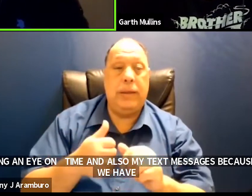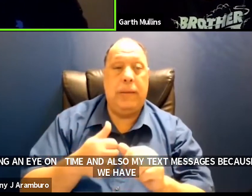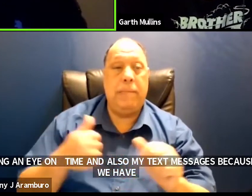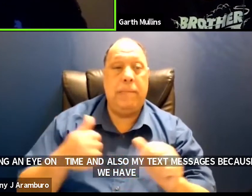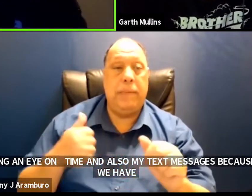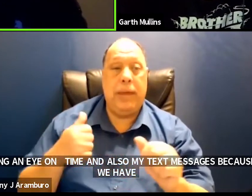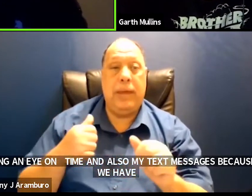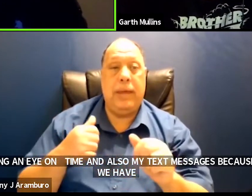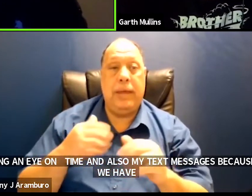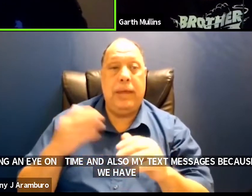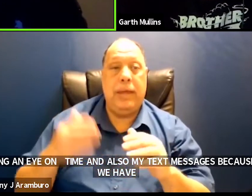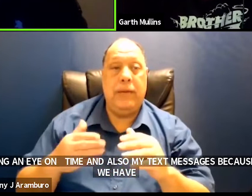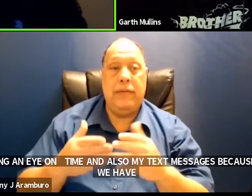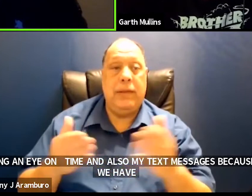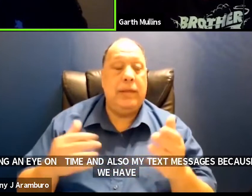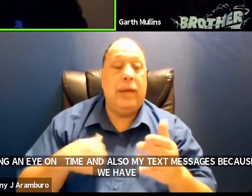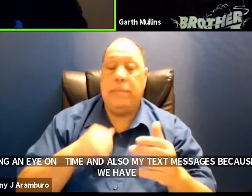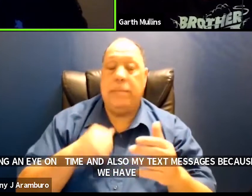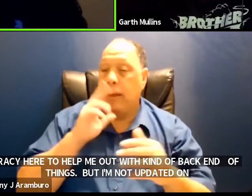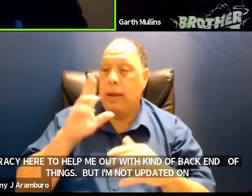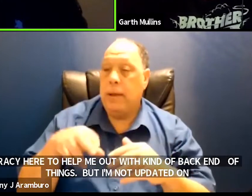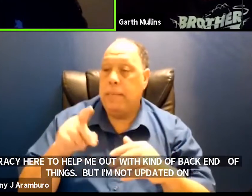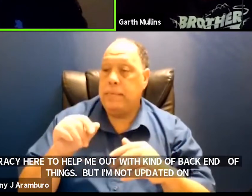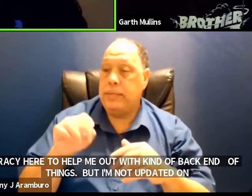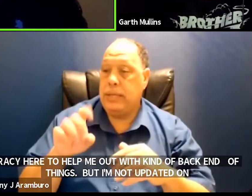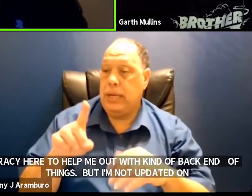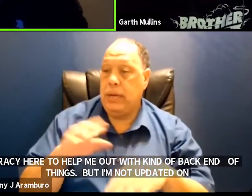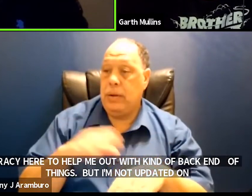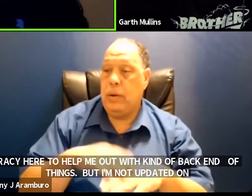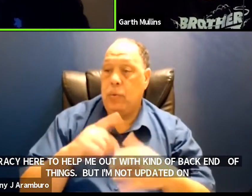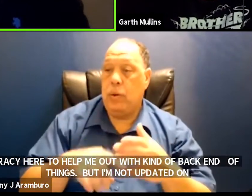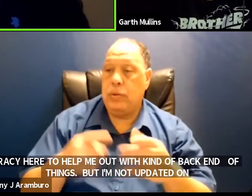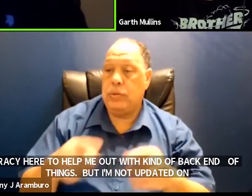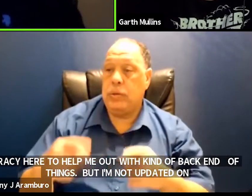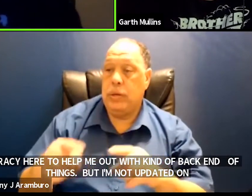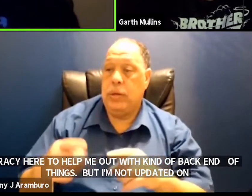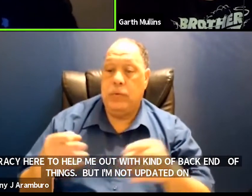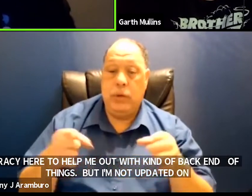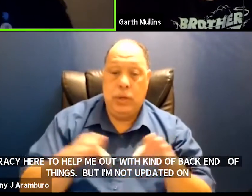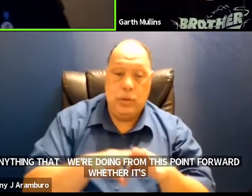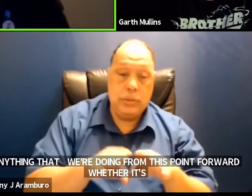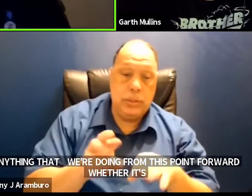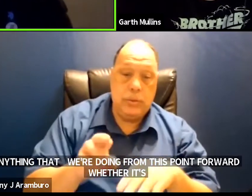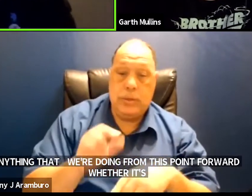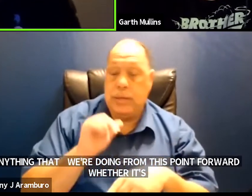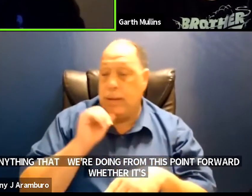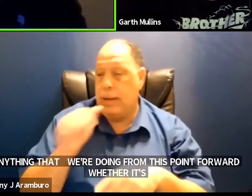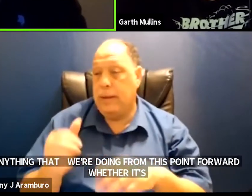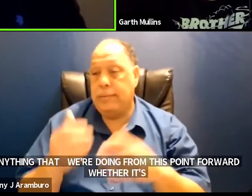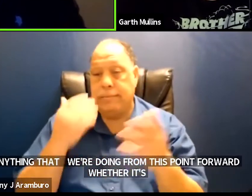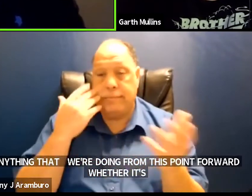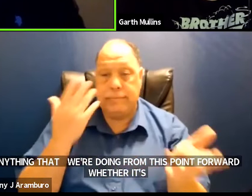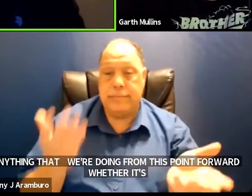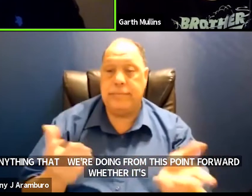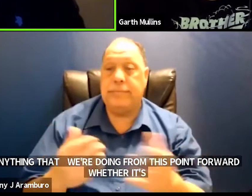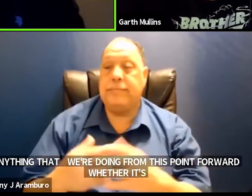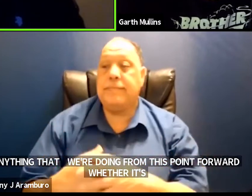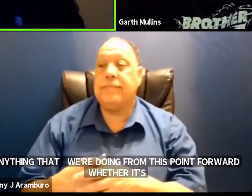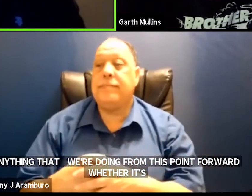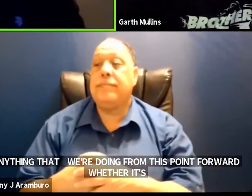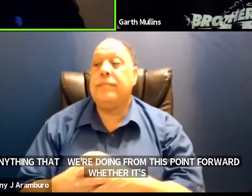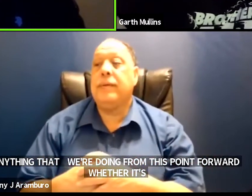updated on anything that we're doing from this point forward whether it's closing down or not um